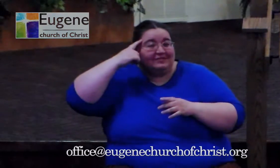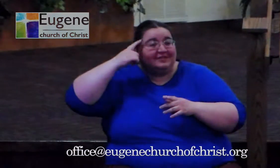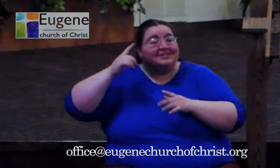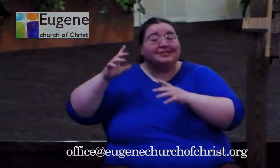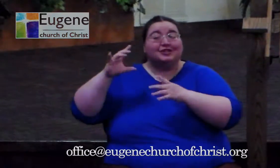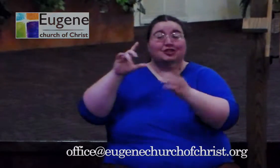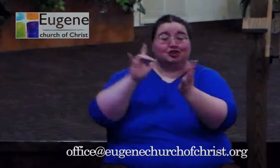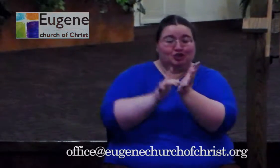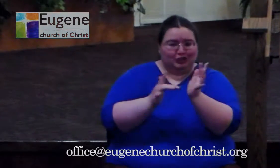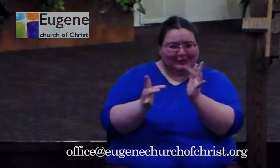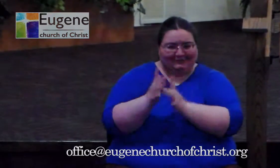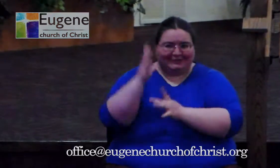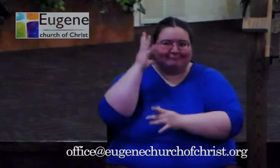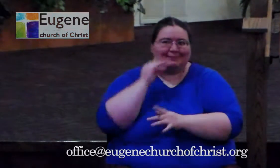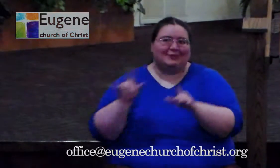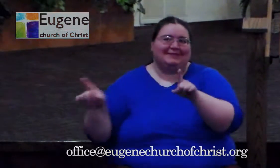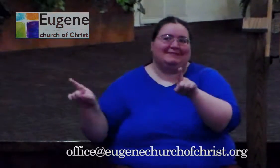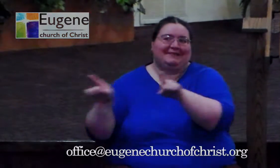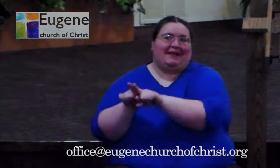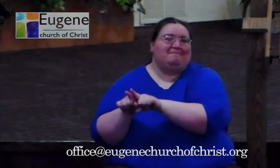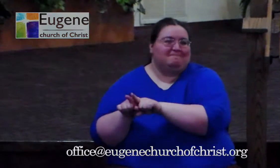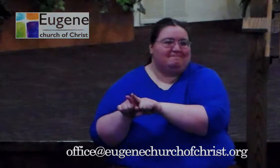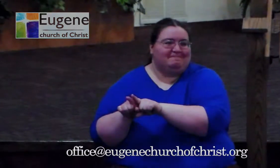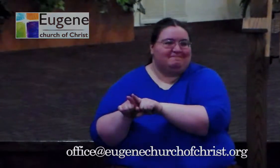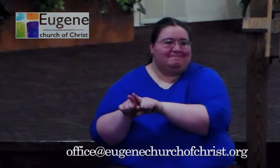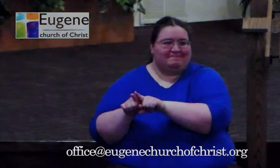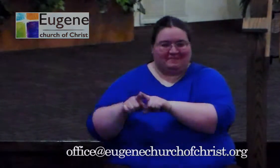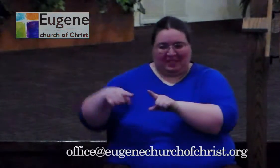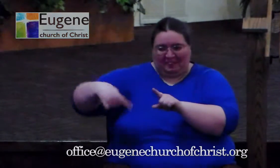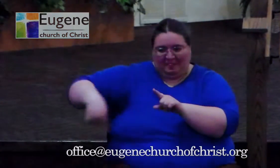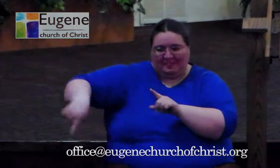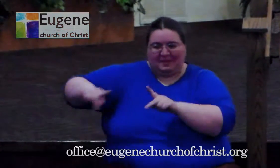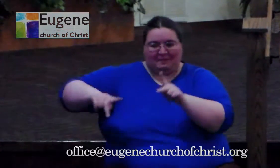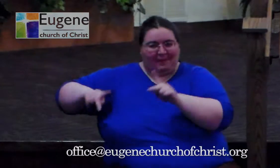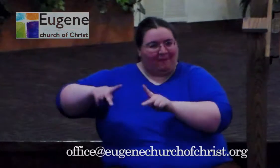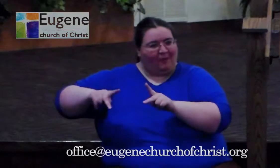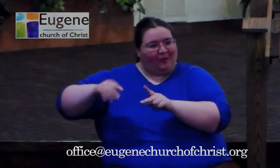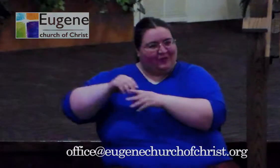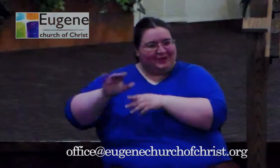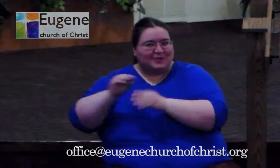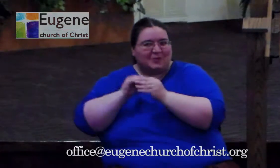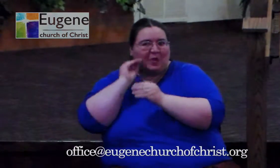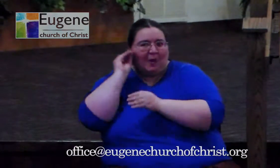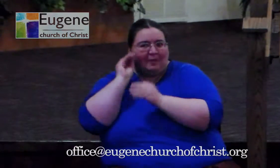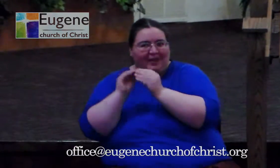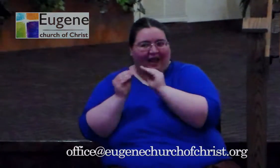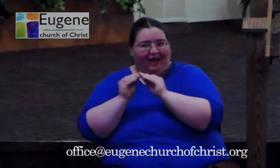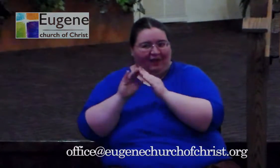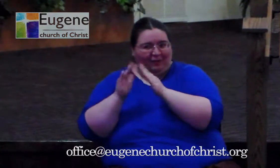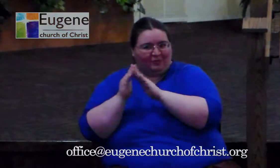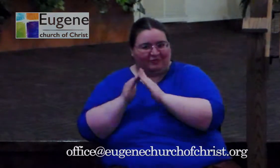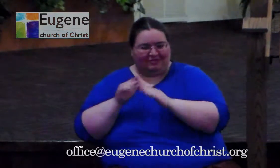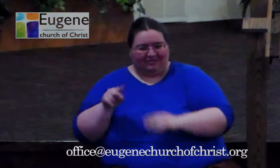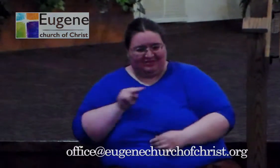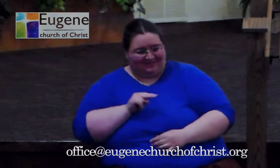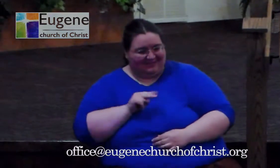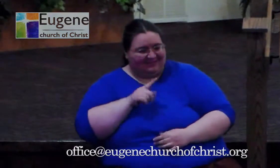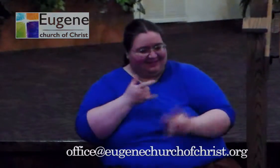he is still the kid who grew up in Nazareth. Now, I say that to say this, and I think this story here is